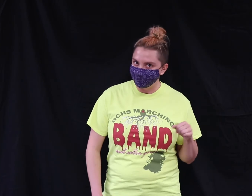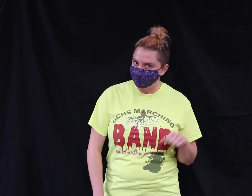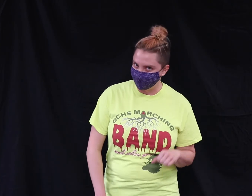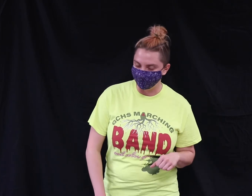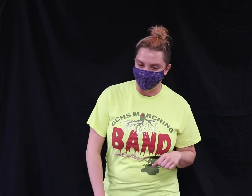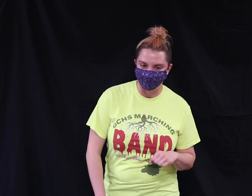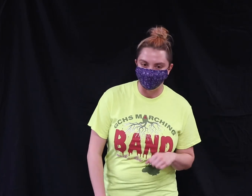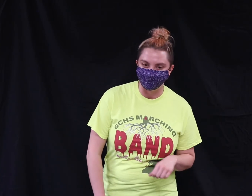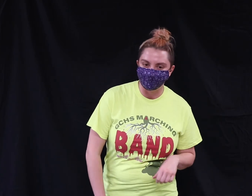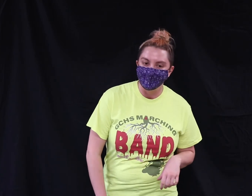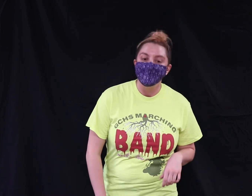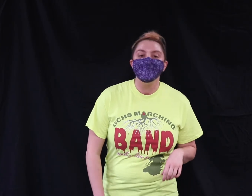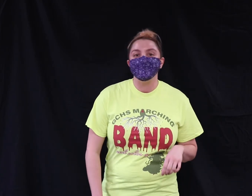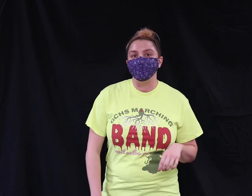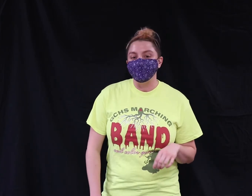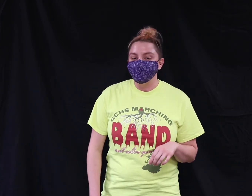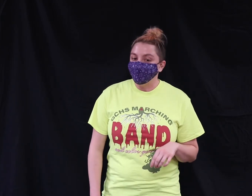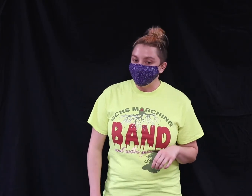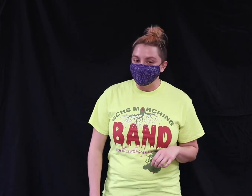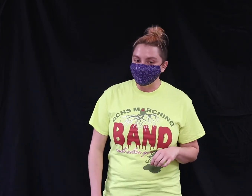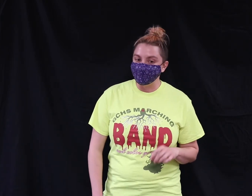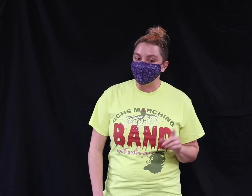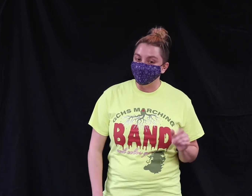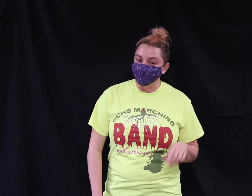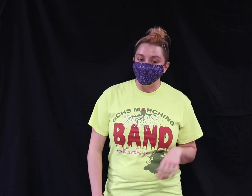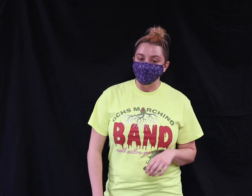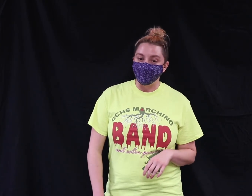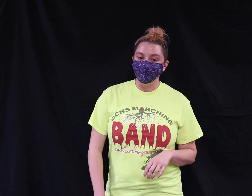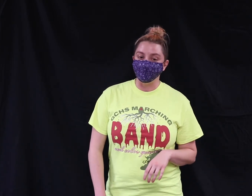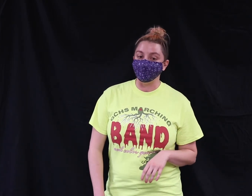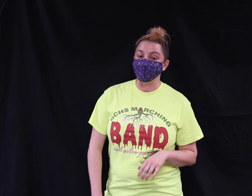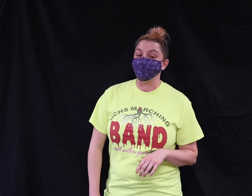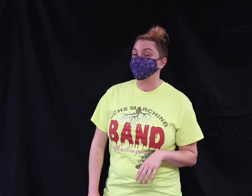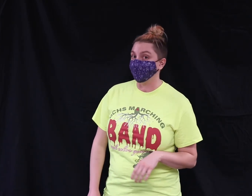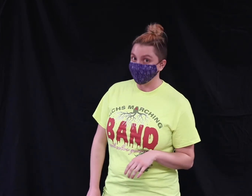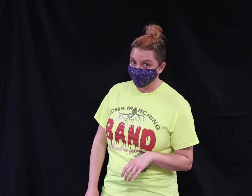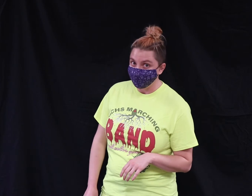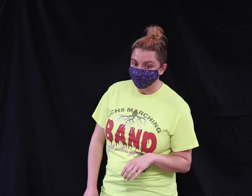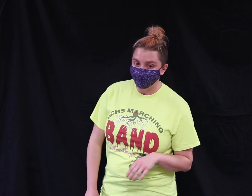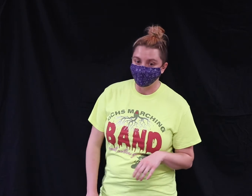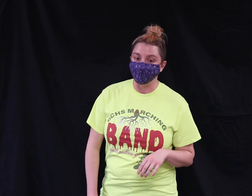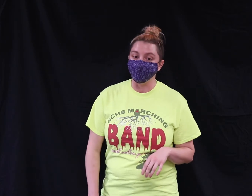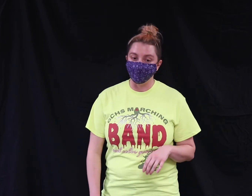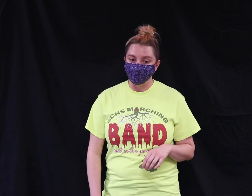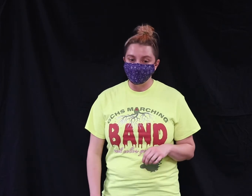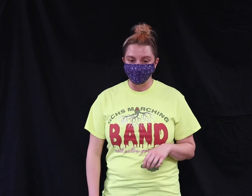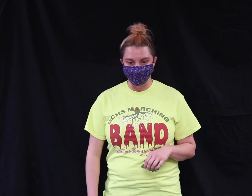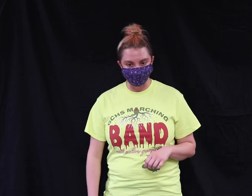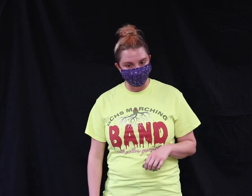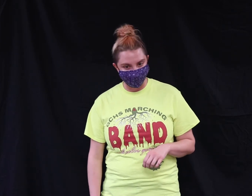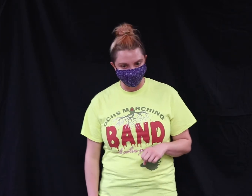team effort. Luis Perez did a terrific job filling in on short notice for the Oralist presentation.